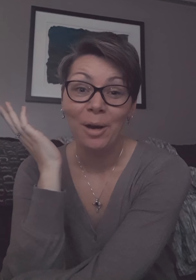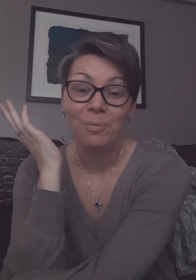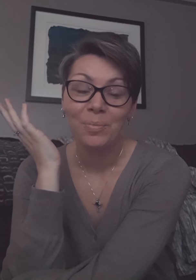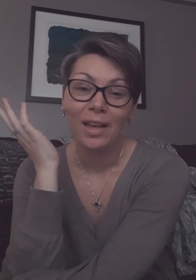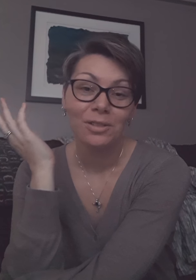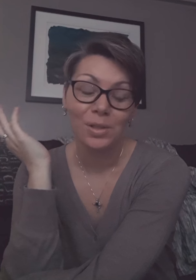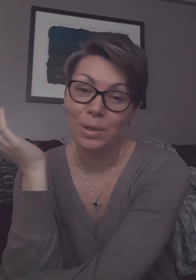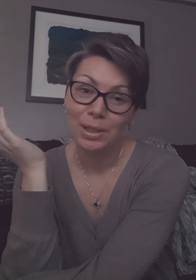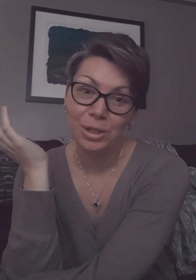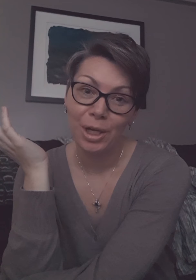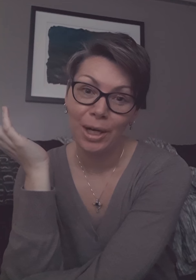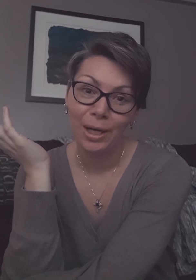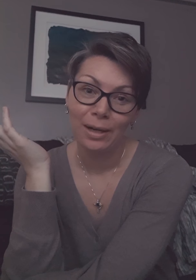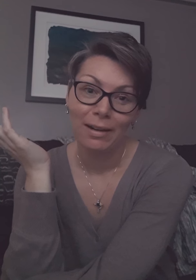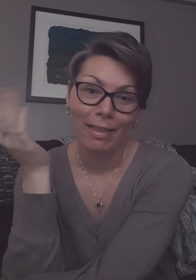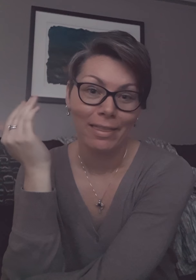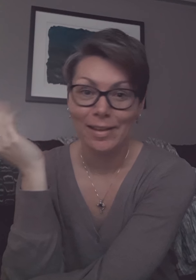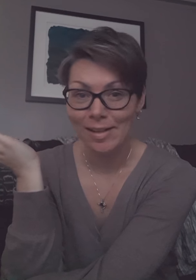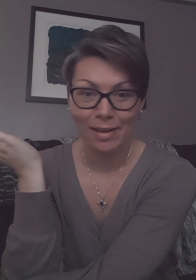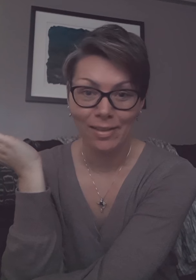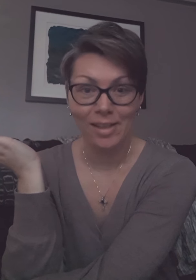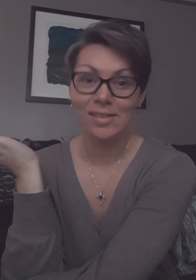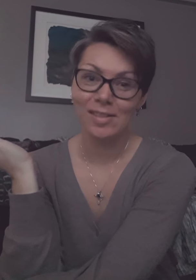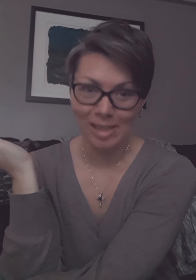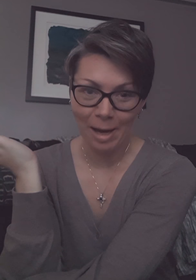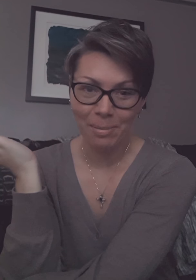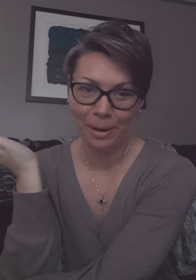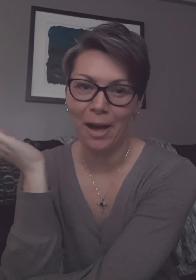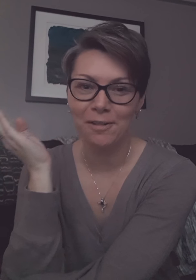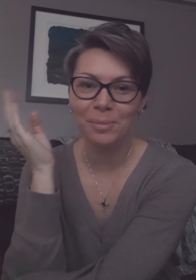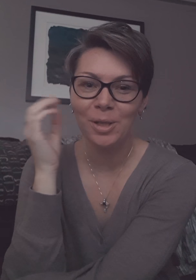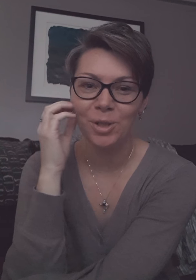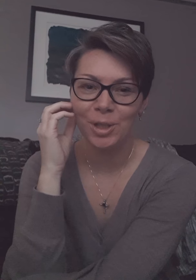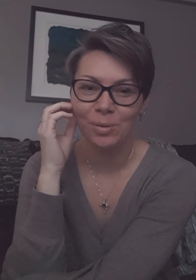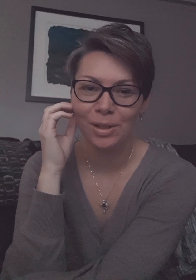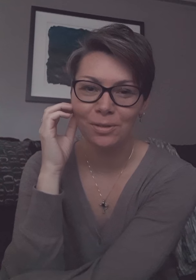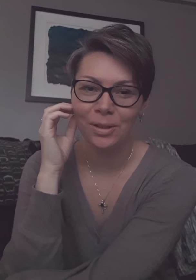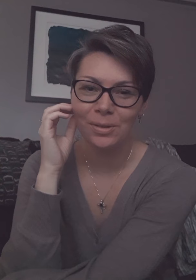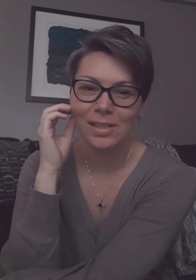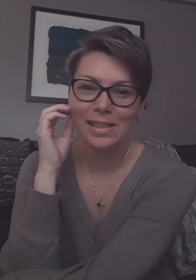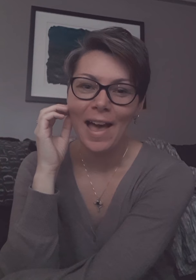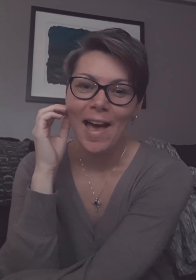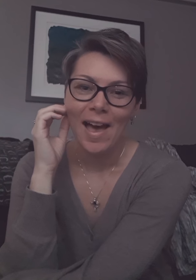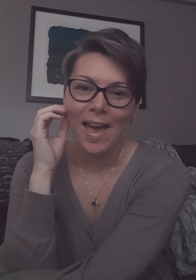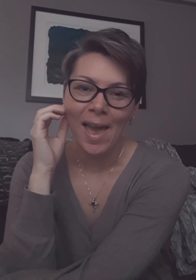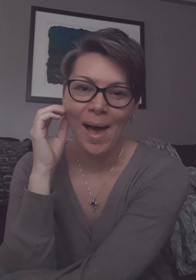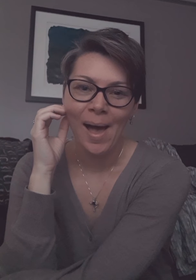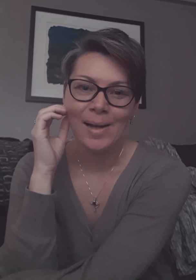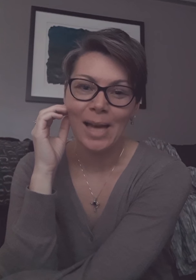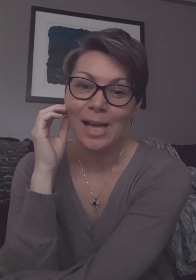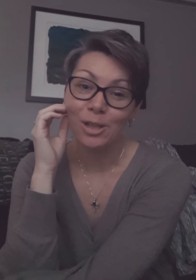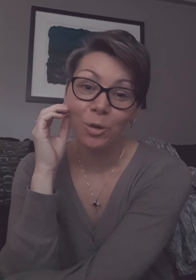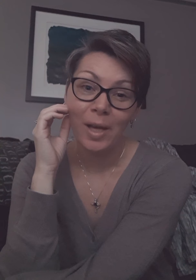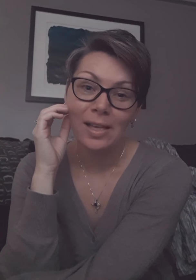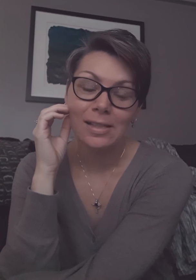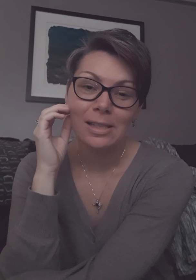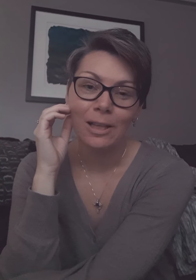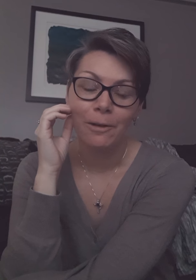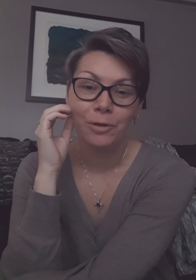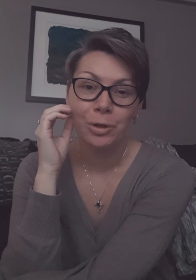just wanted to share this this step of my journey with you folks and as always if you